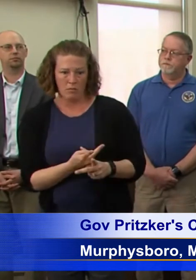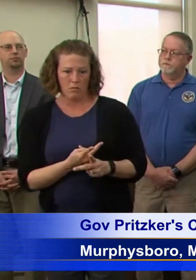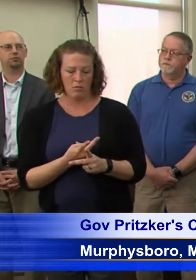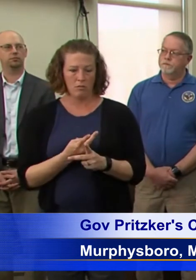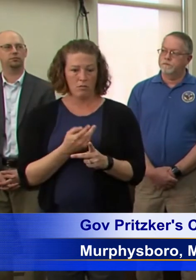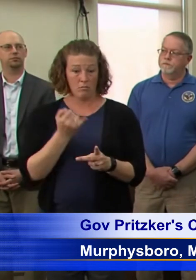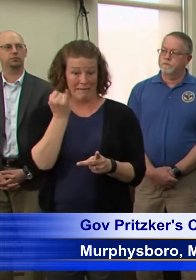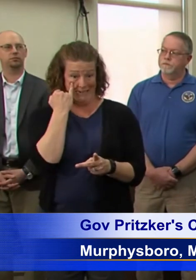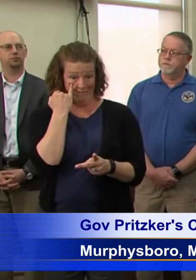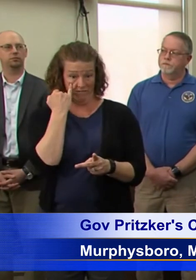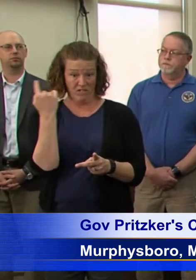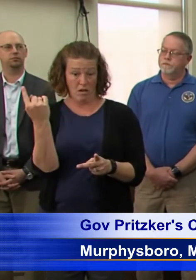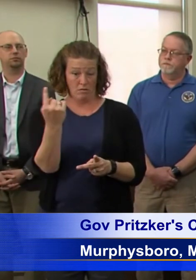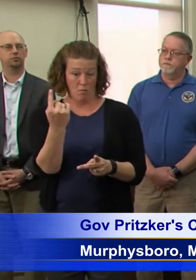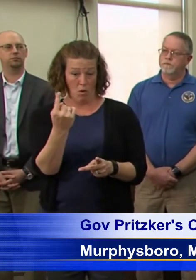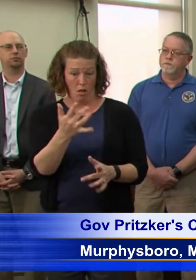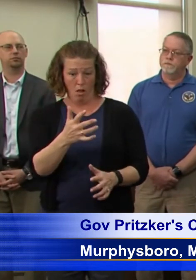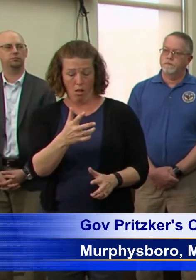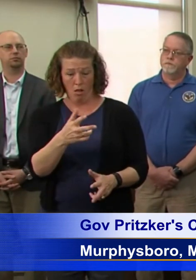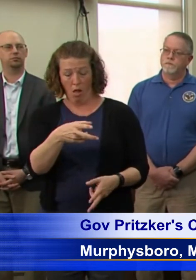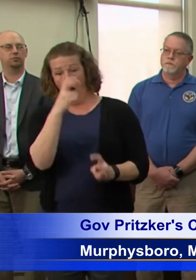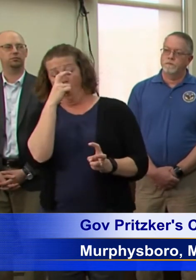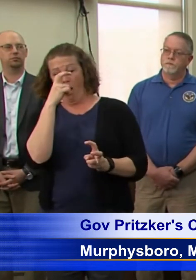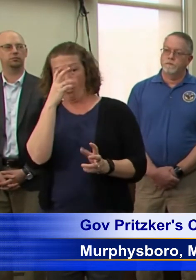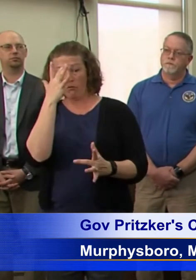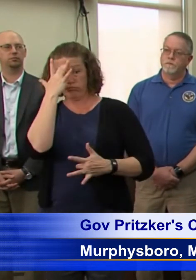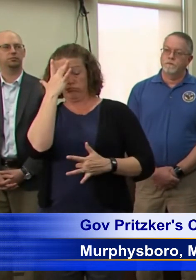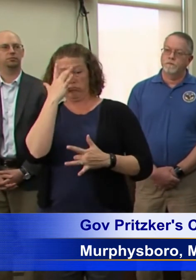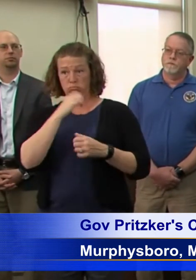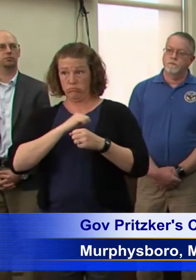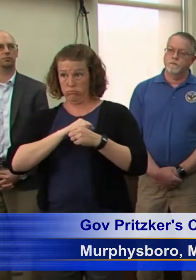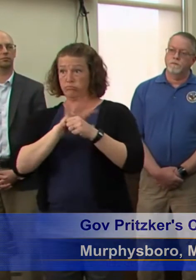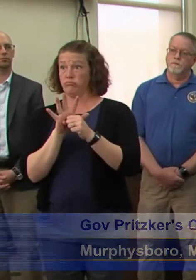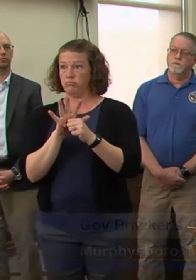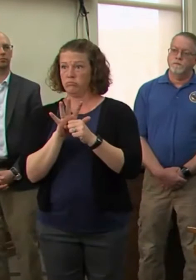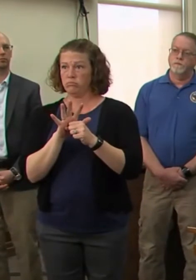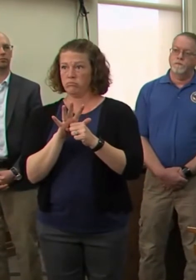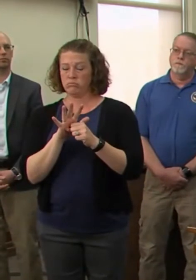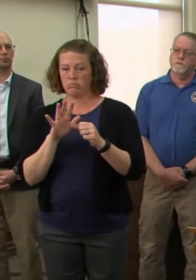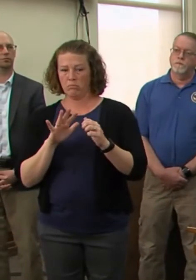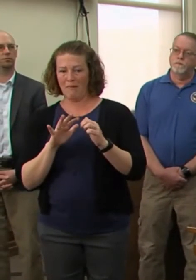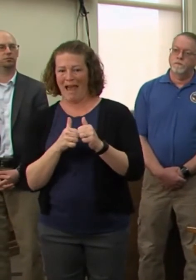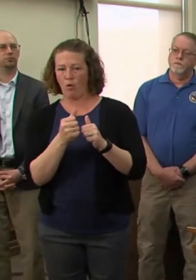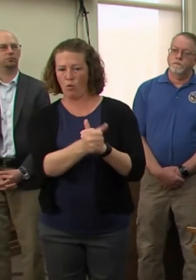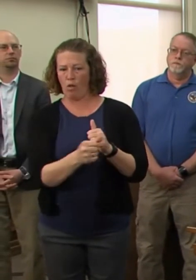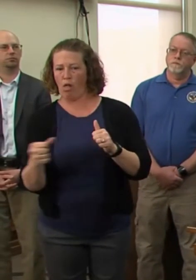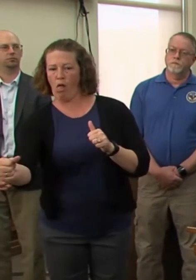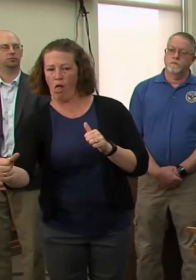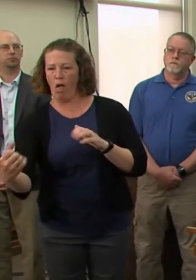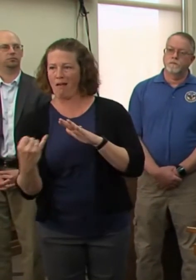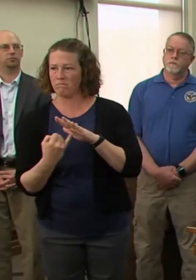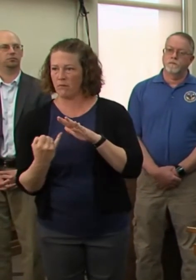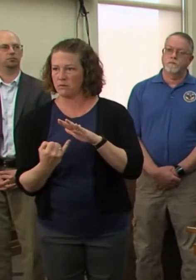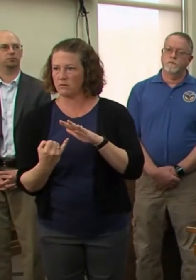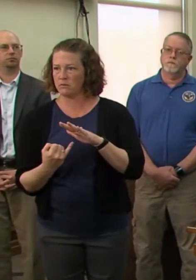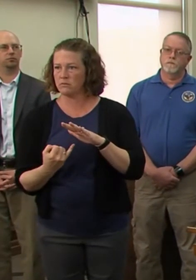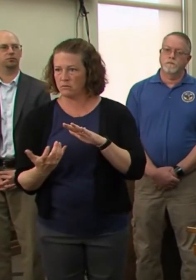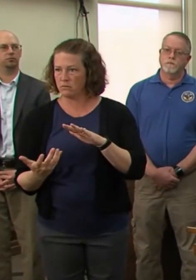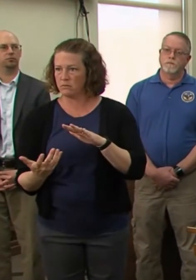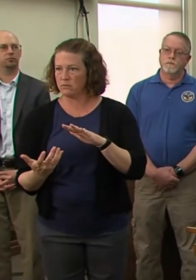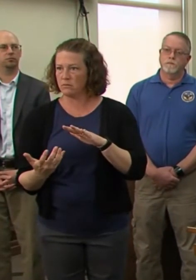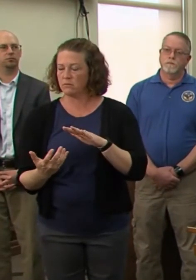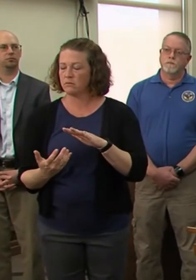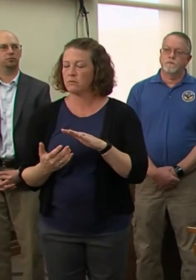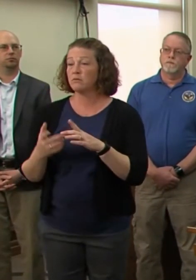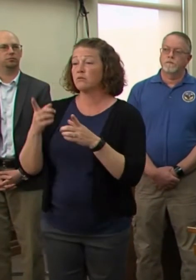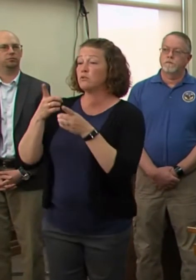we do find somebody who has, uh, COVID-19. Uh, so that's something, and I'll give some credit to our director of the department